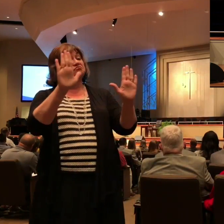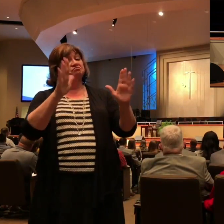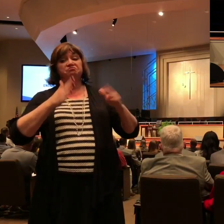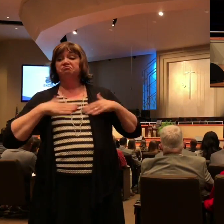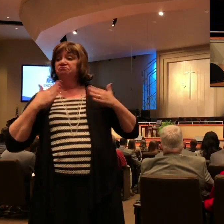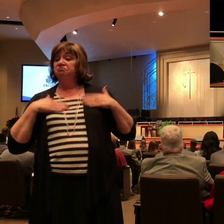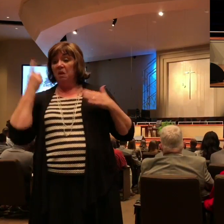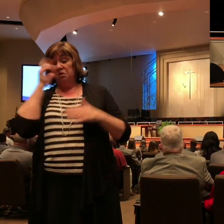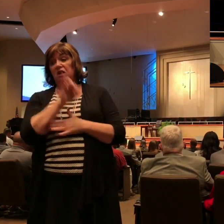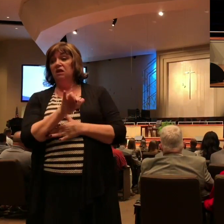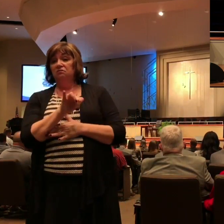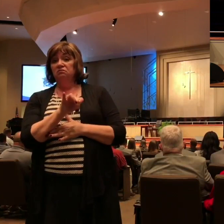Church family,